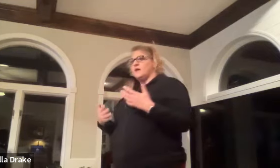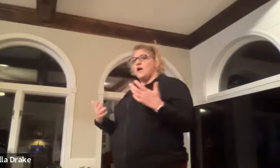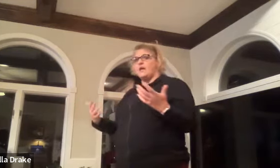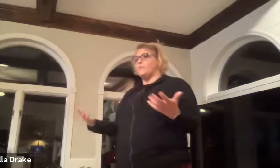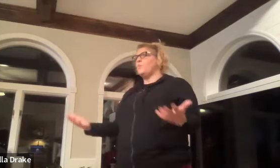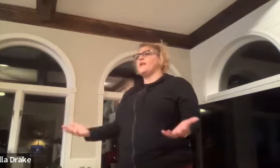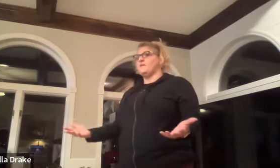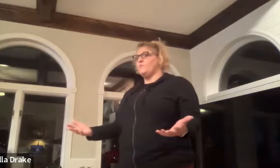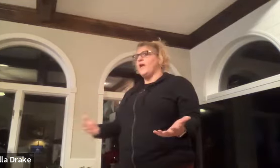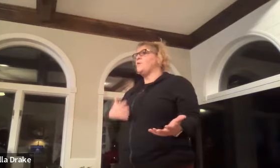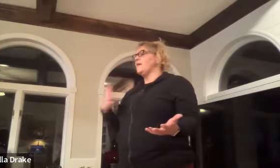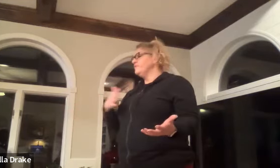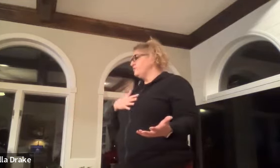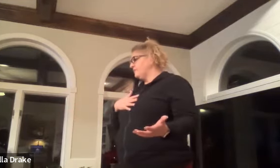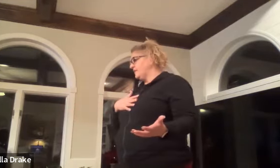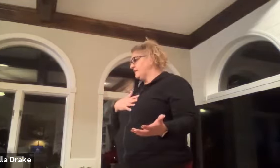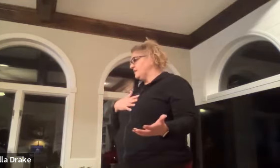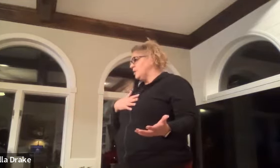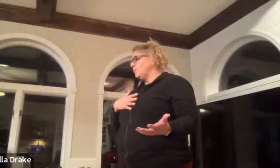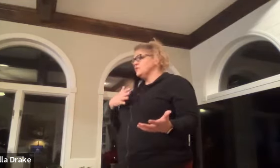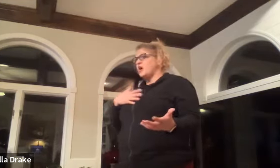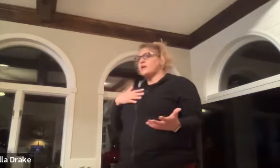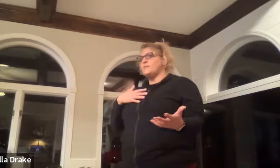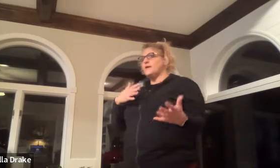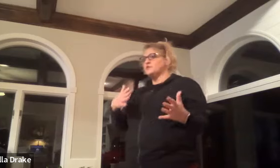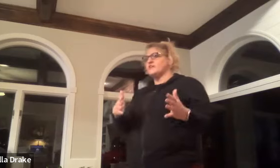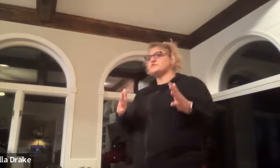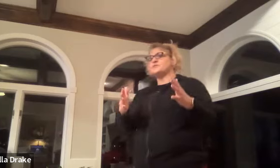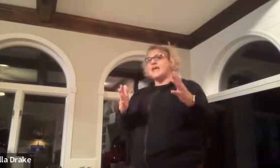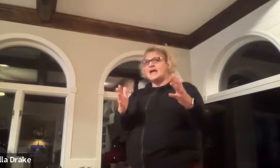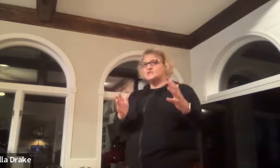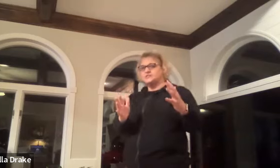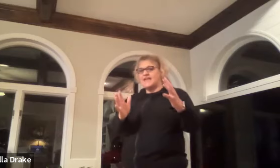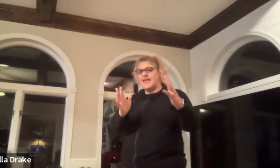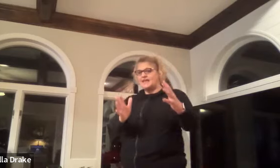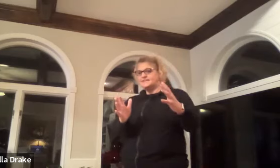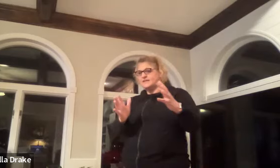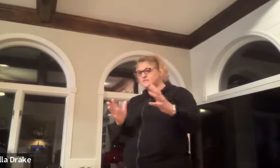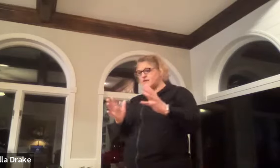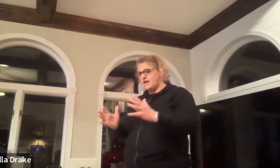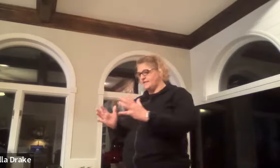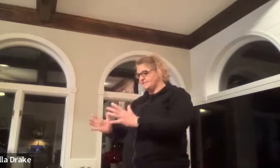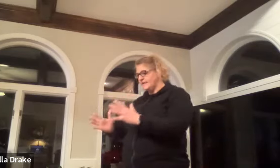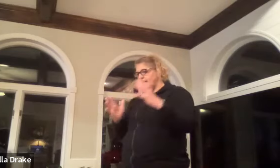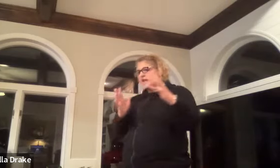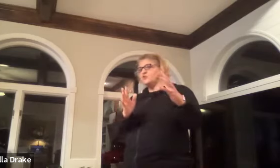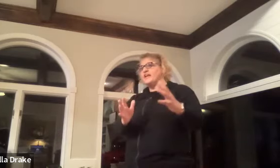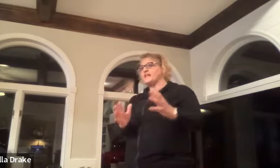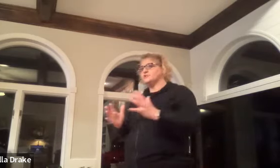i'm what what however you feeling when you're talking about yourself so it's actually asl signs in your english